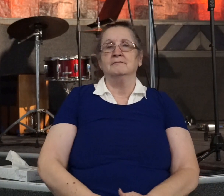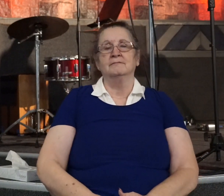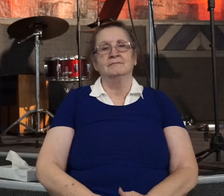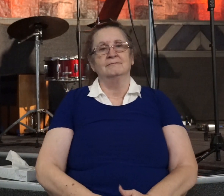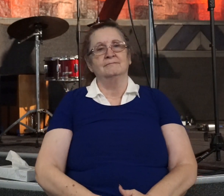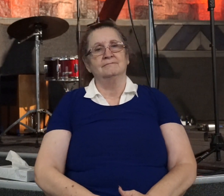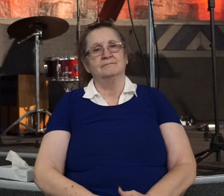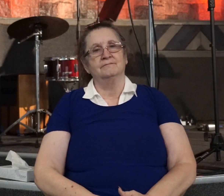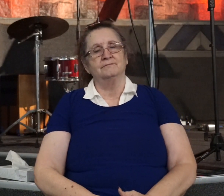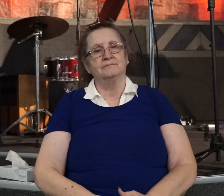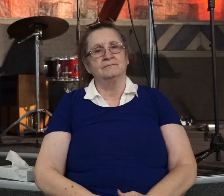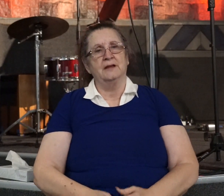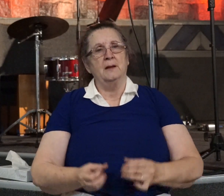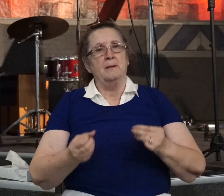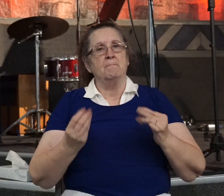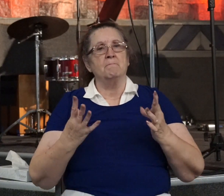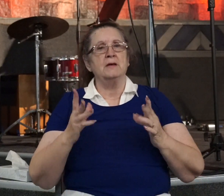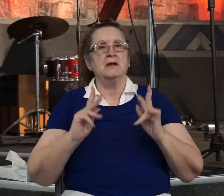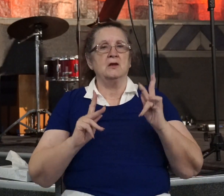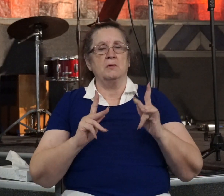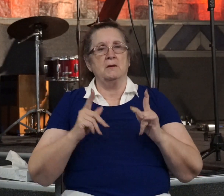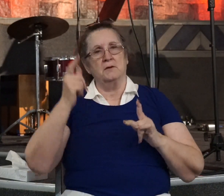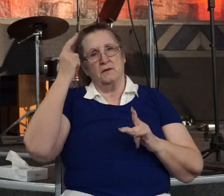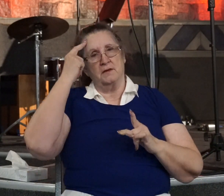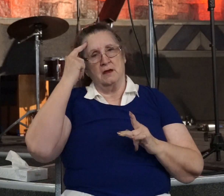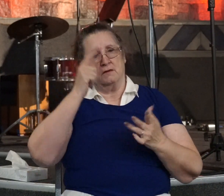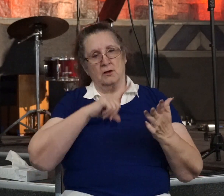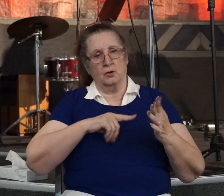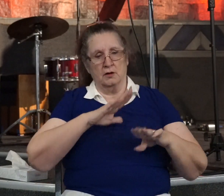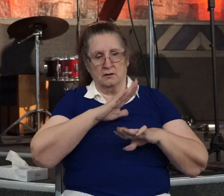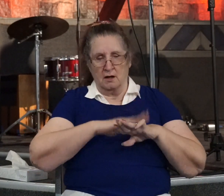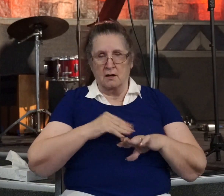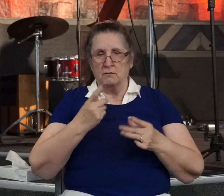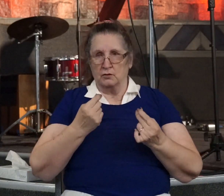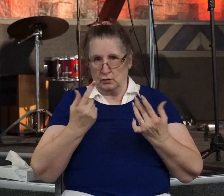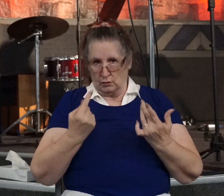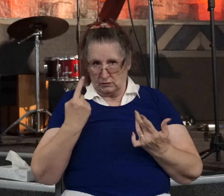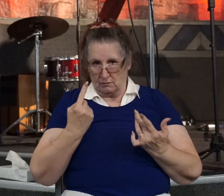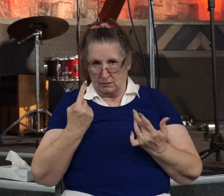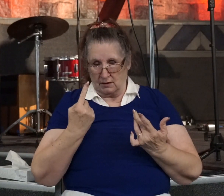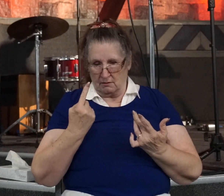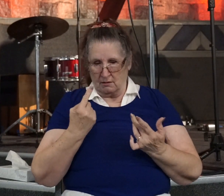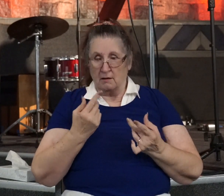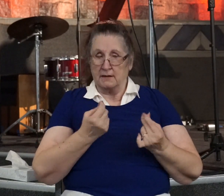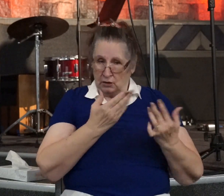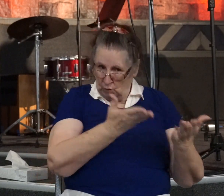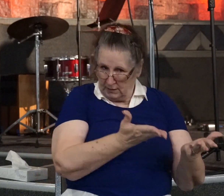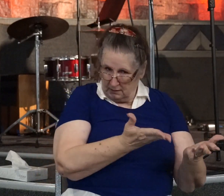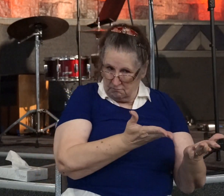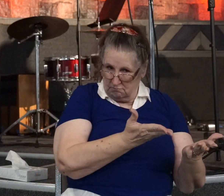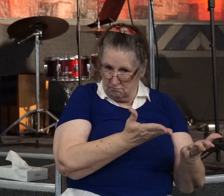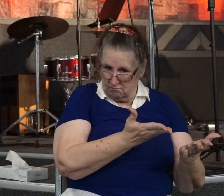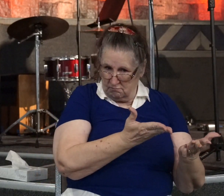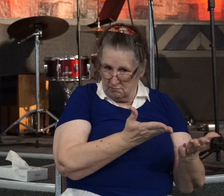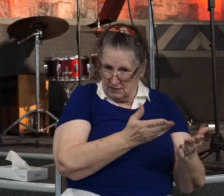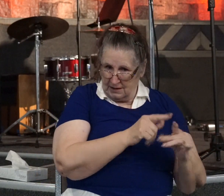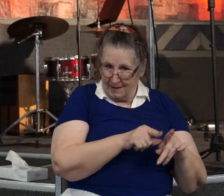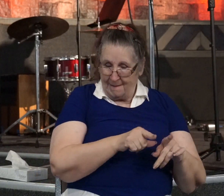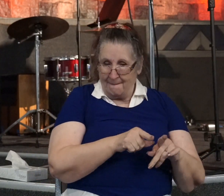Because there's many people who think the Lord is calling them to do something, and so they do it without really seeking